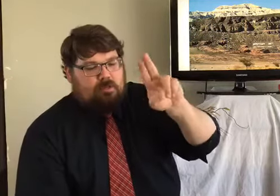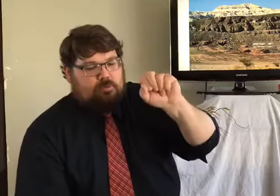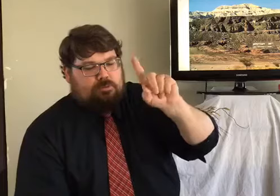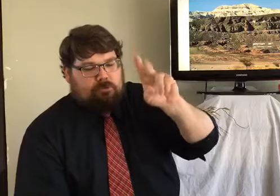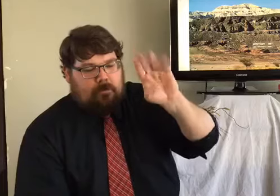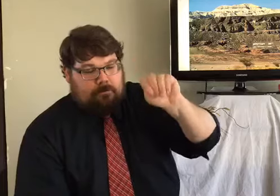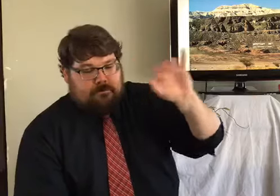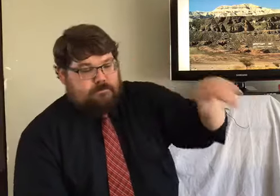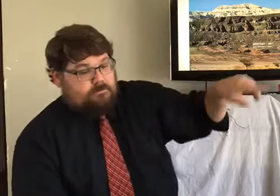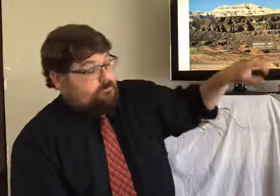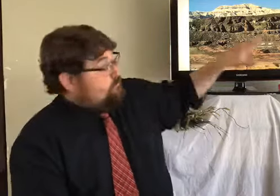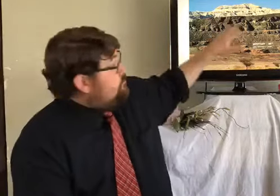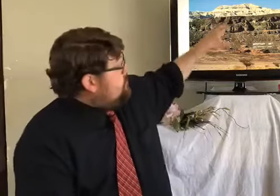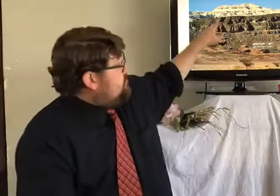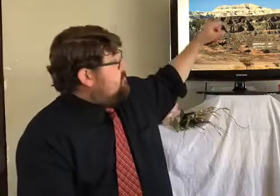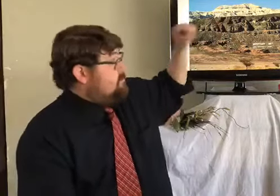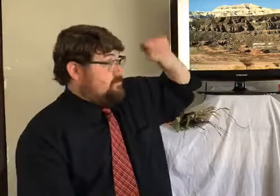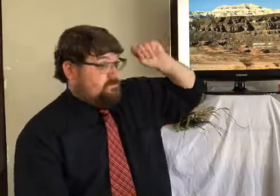It's been called Mount Sodom.